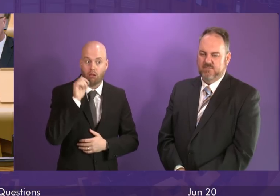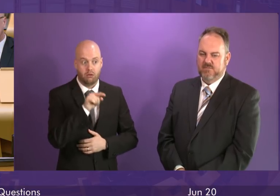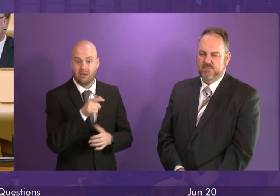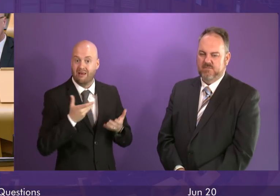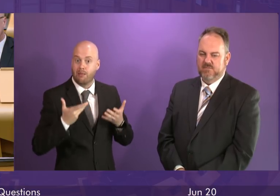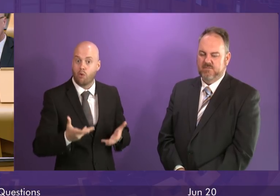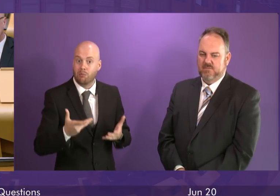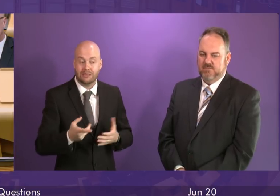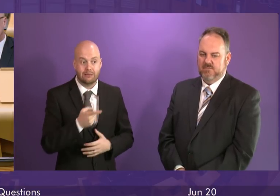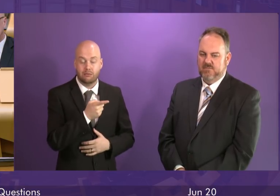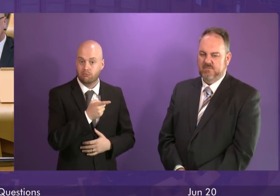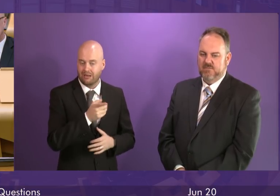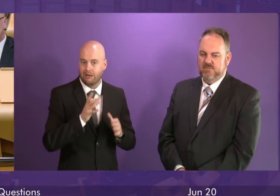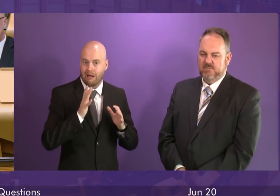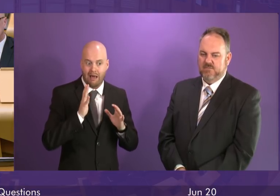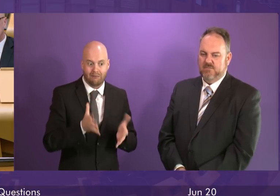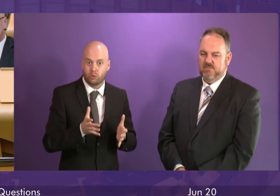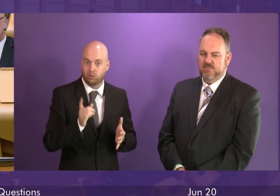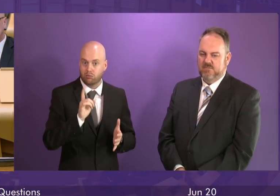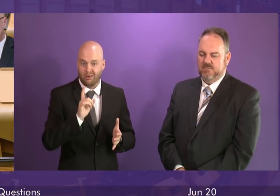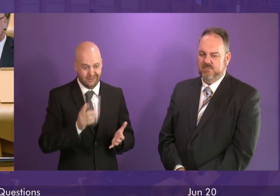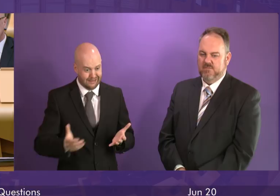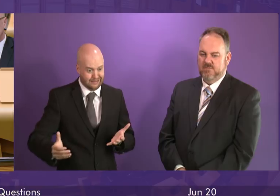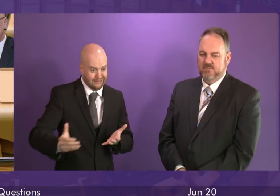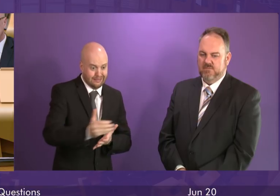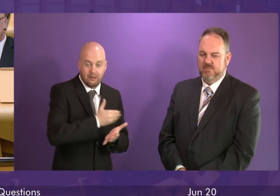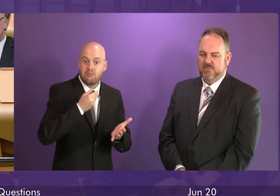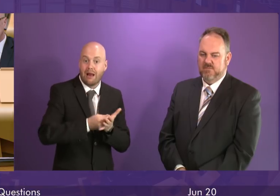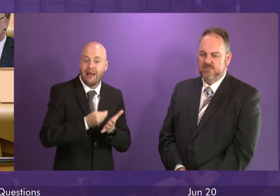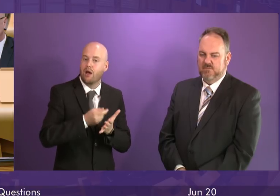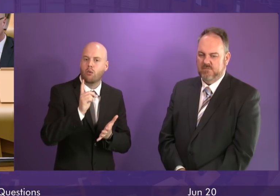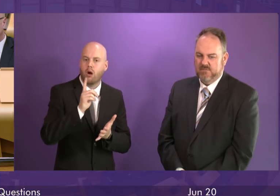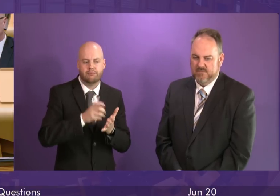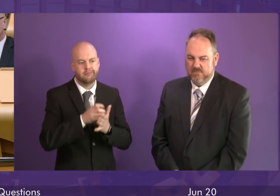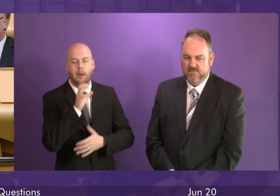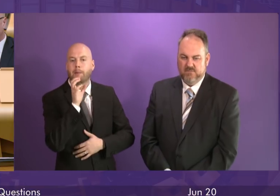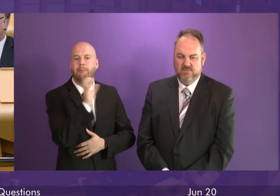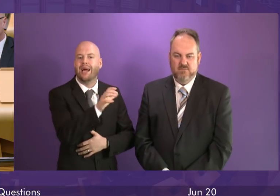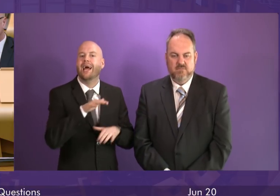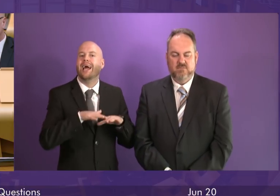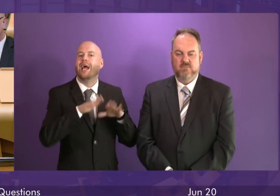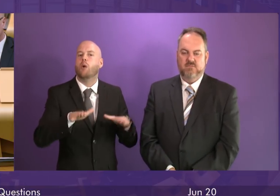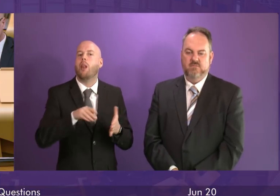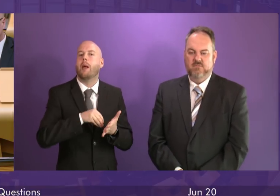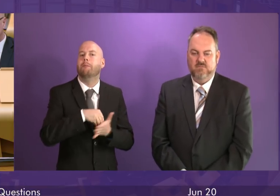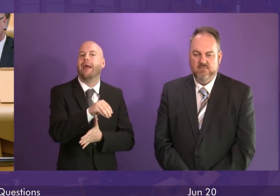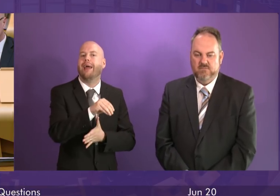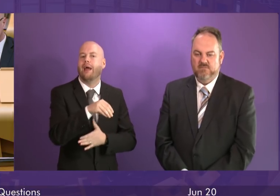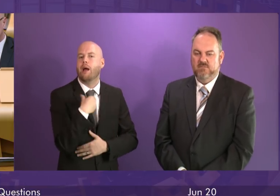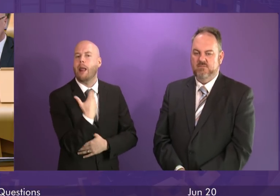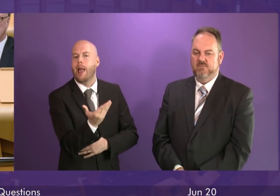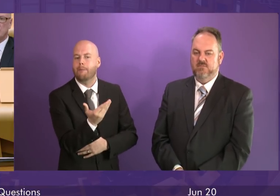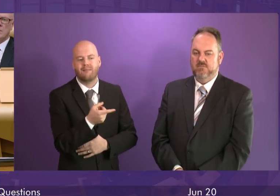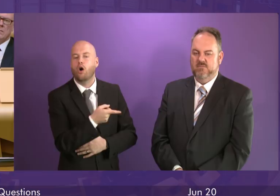to raise, and rightly, having to raise the revenue to pay the equal pay claims for female employees that the